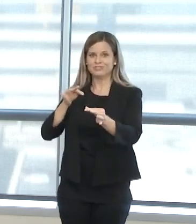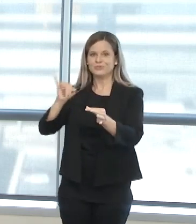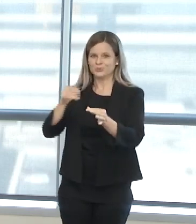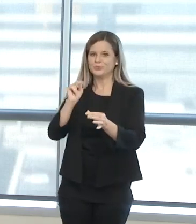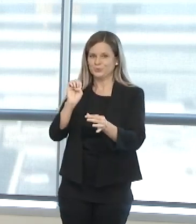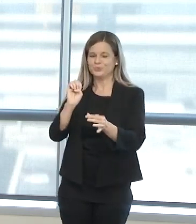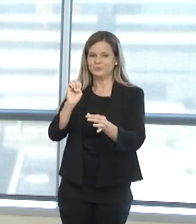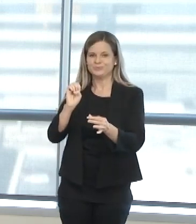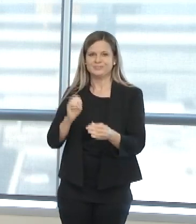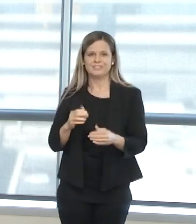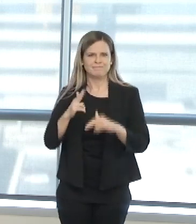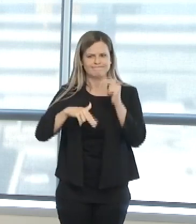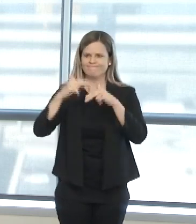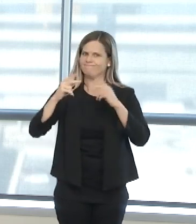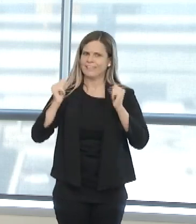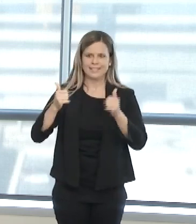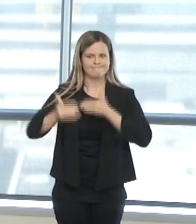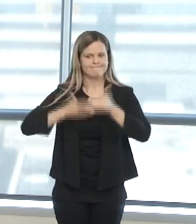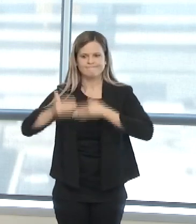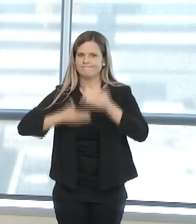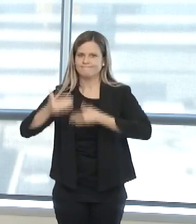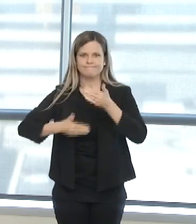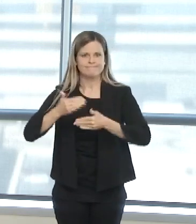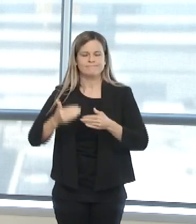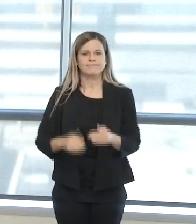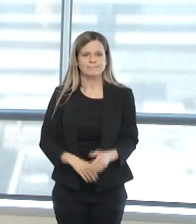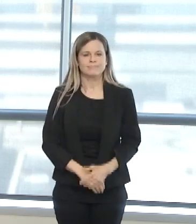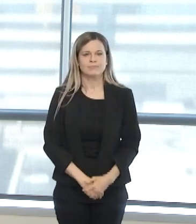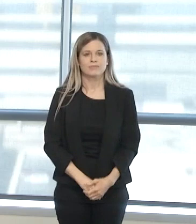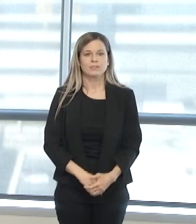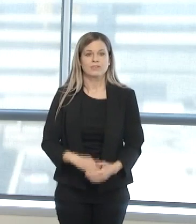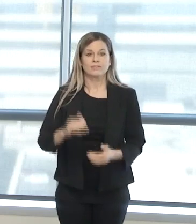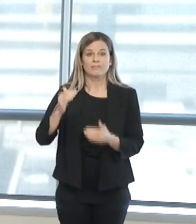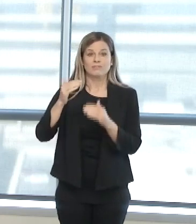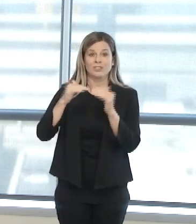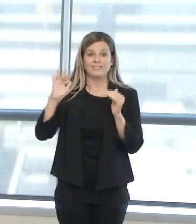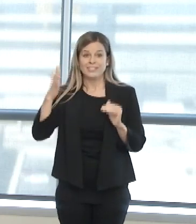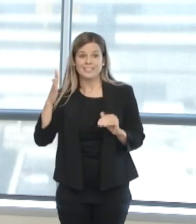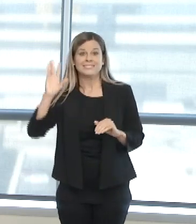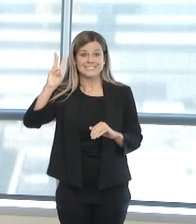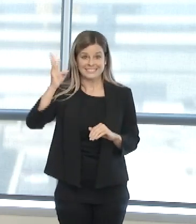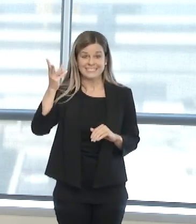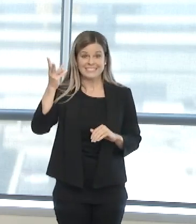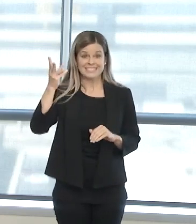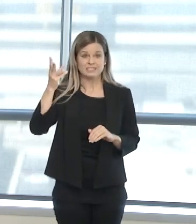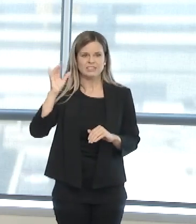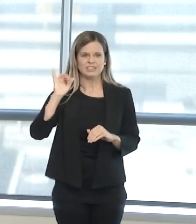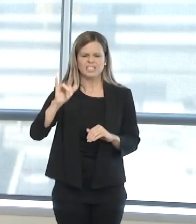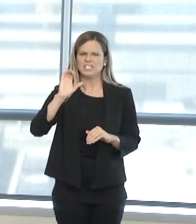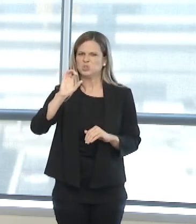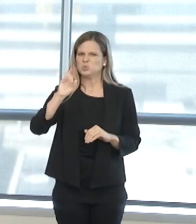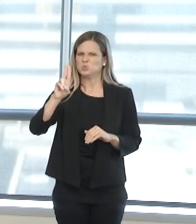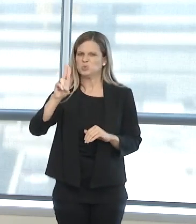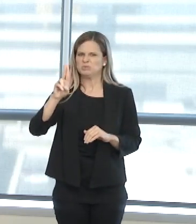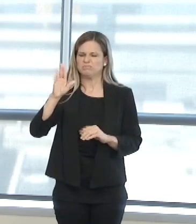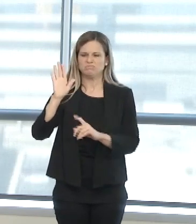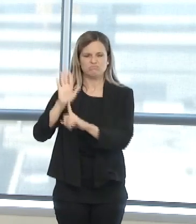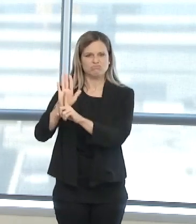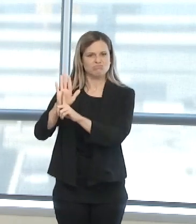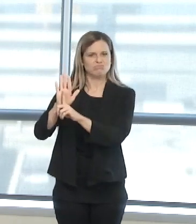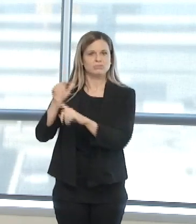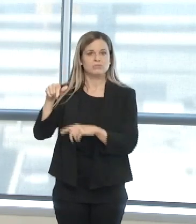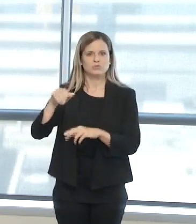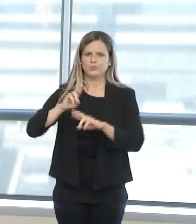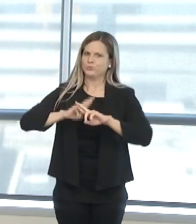Floors five and six are the ICUs that will take care of those patients that require that level of care with the potential to double bed those patients to create